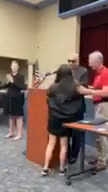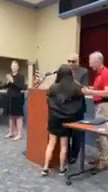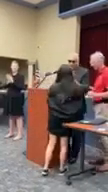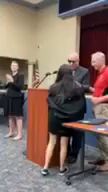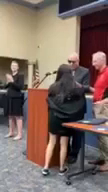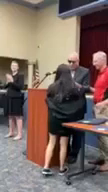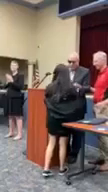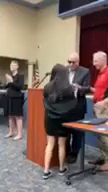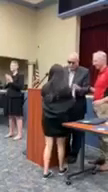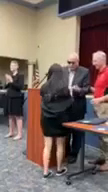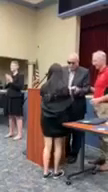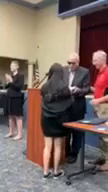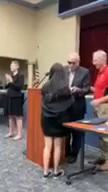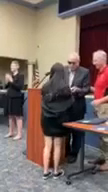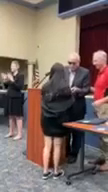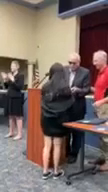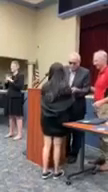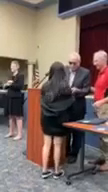Alexandria.